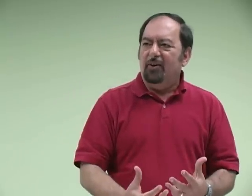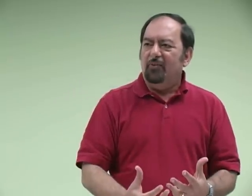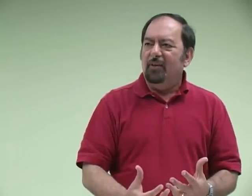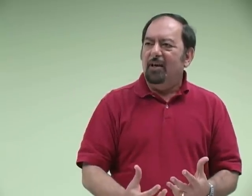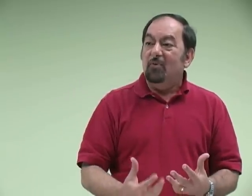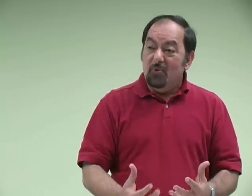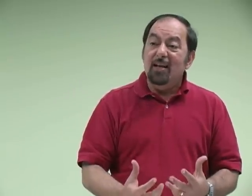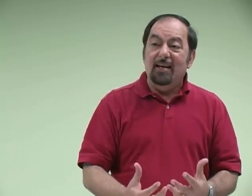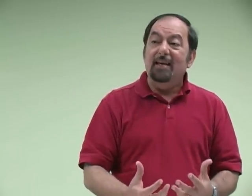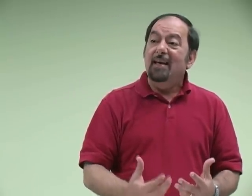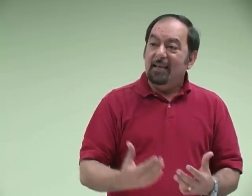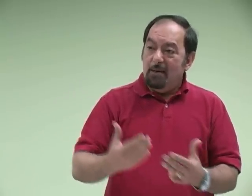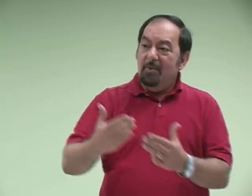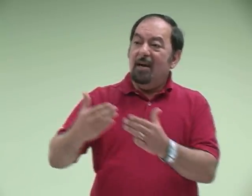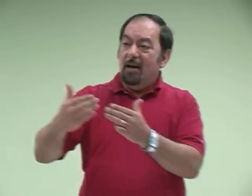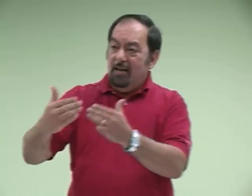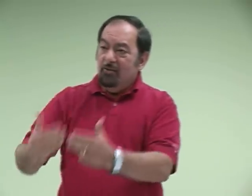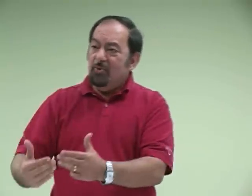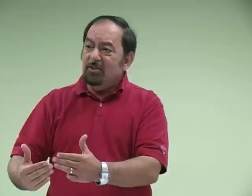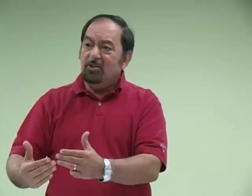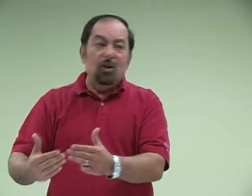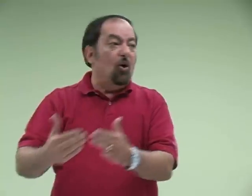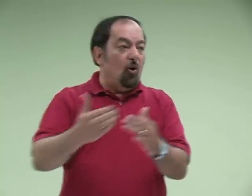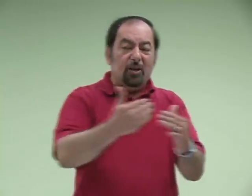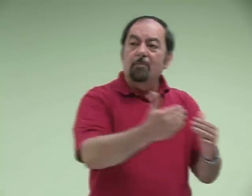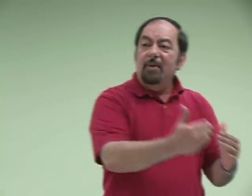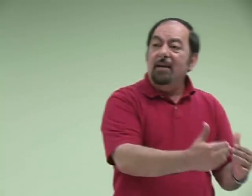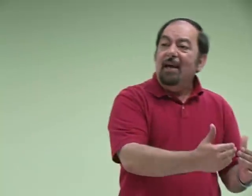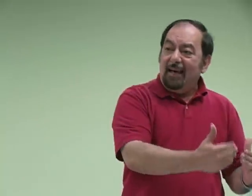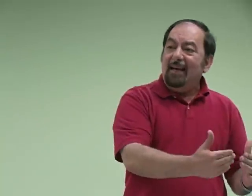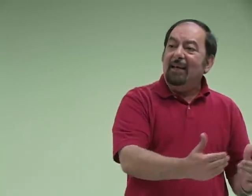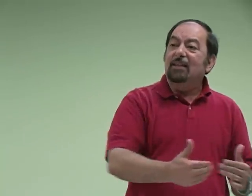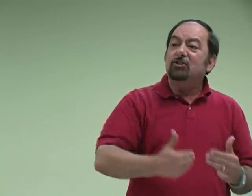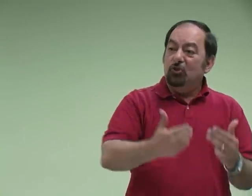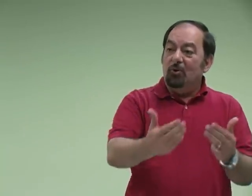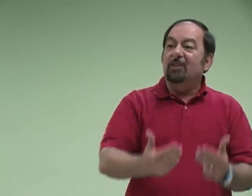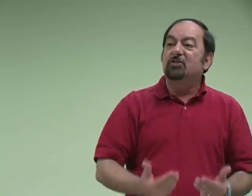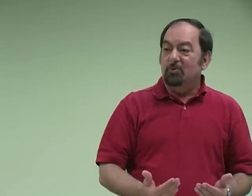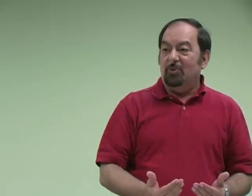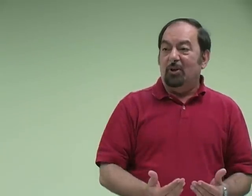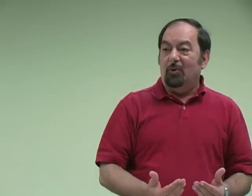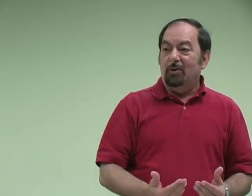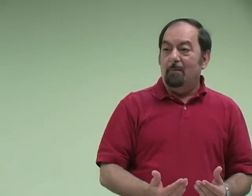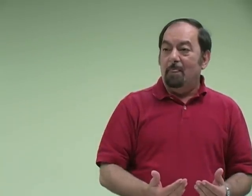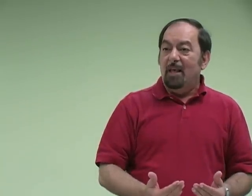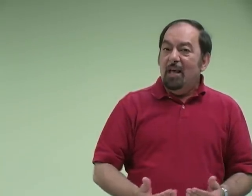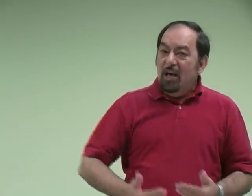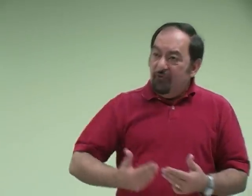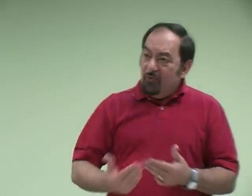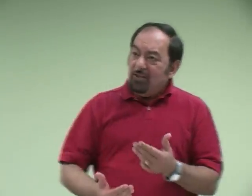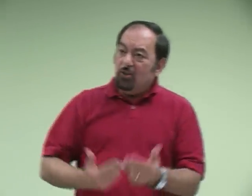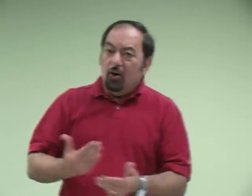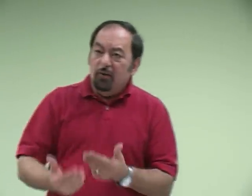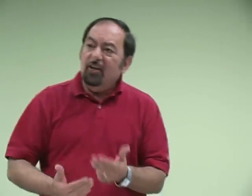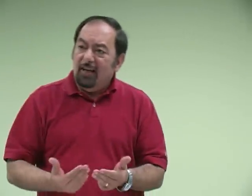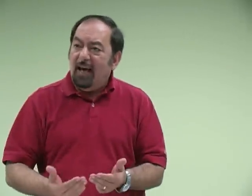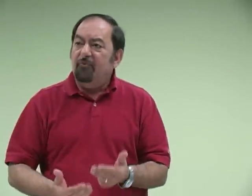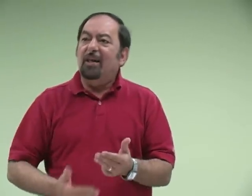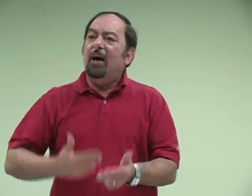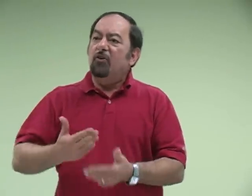earth really can be a hindrance or can be a catalyst to your relationship with the Lord. If you wrestle all of your life with how